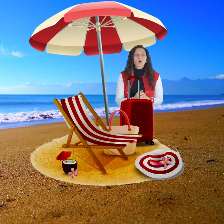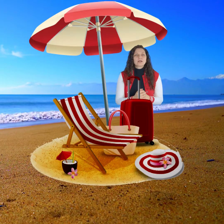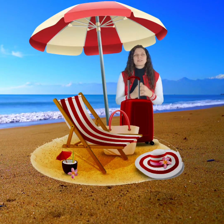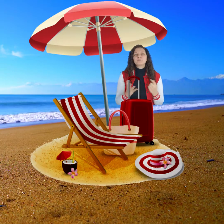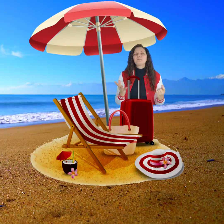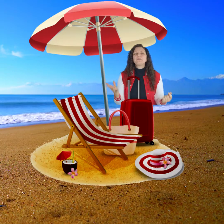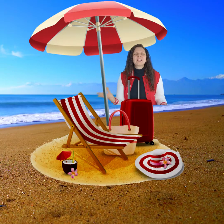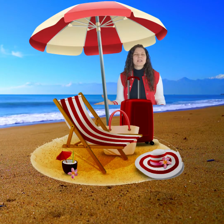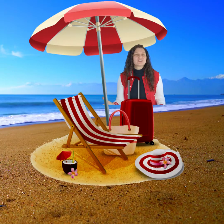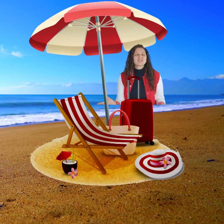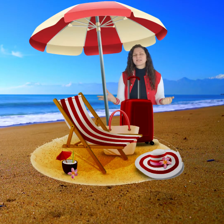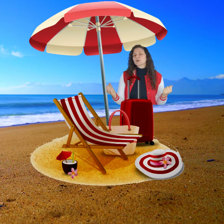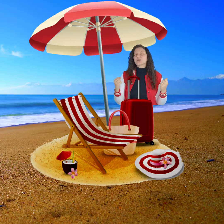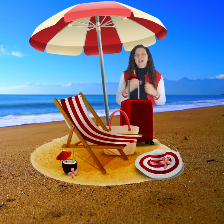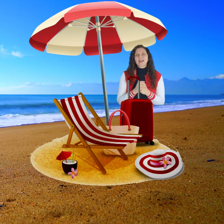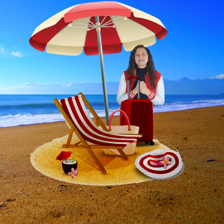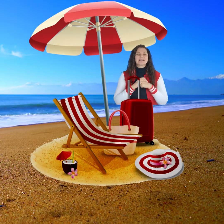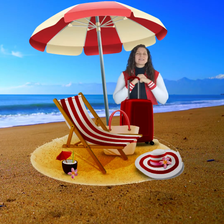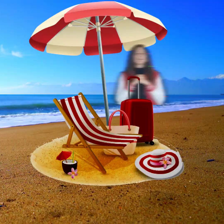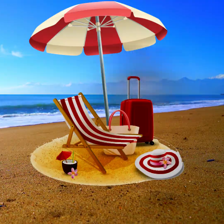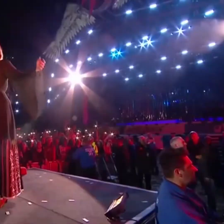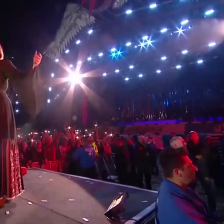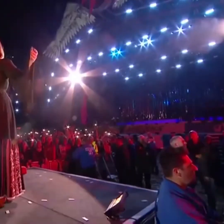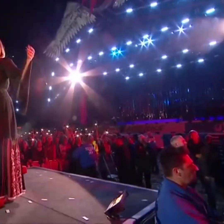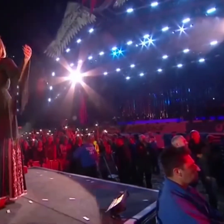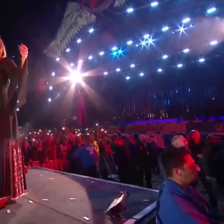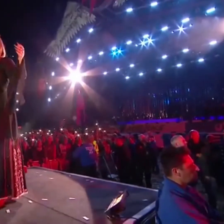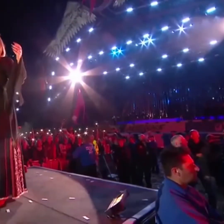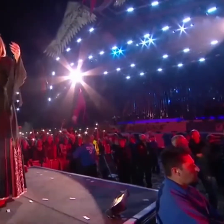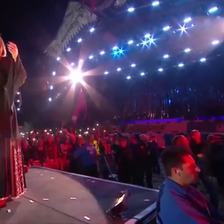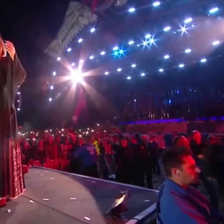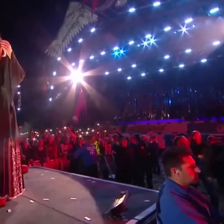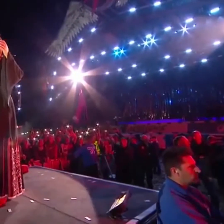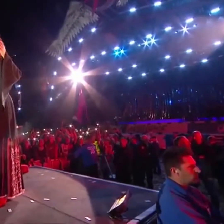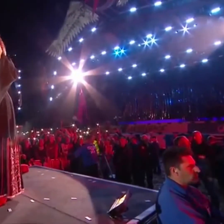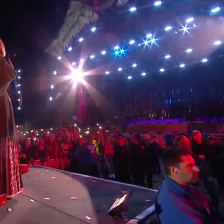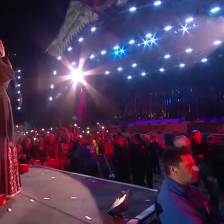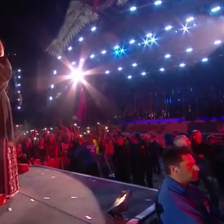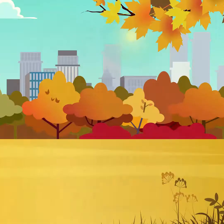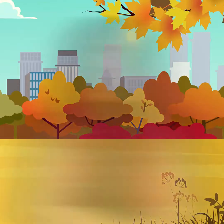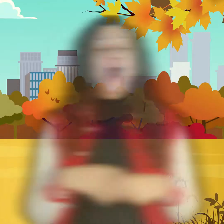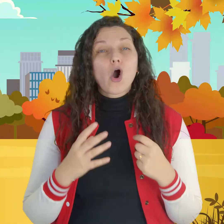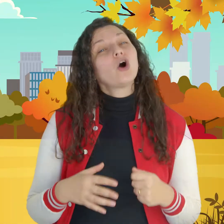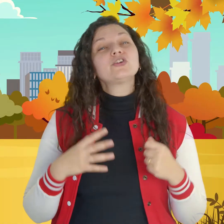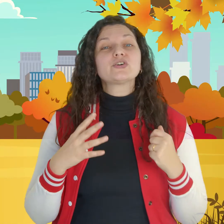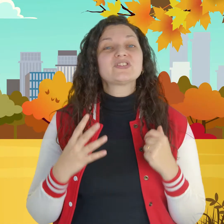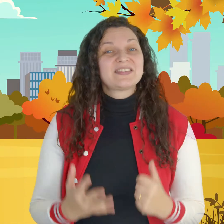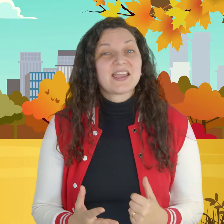the beach it's so nice and thank you for singing it's so much fun all those things